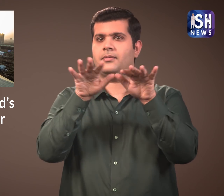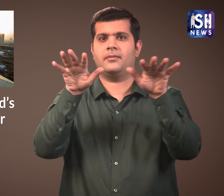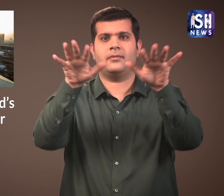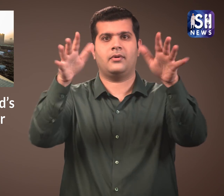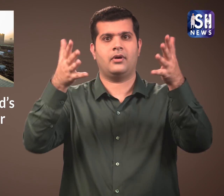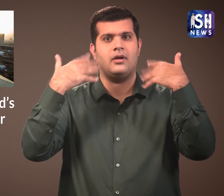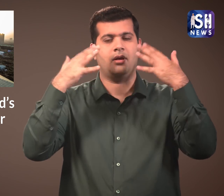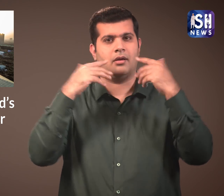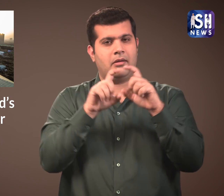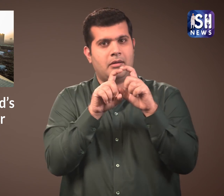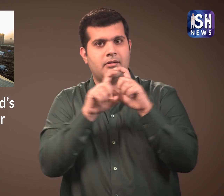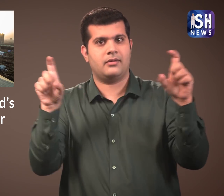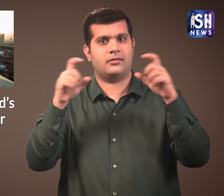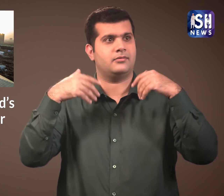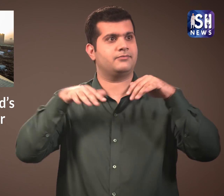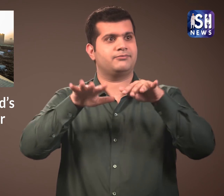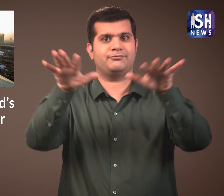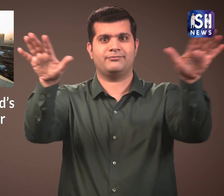it is released into the atmosphere.